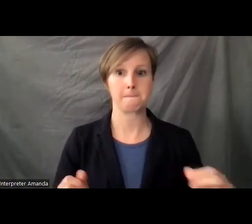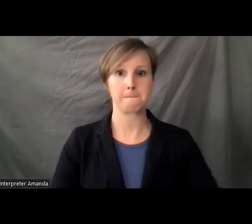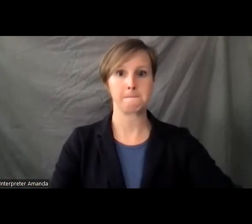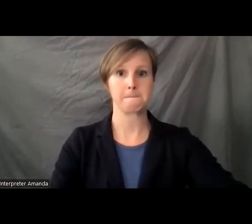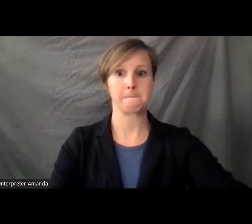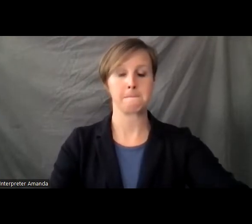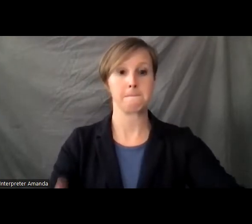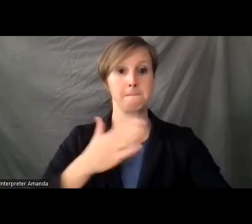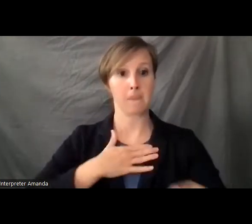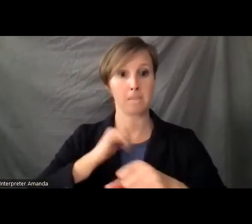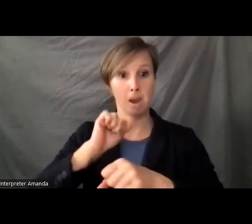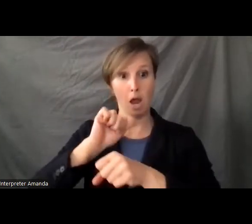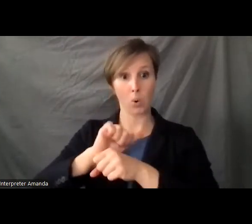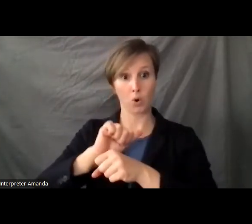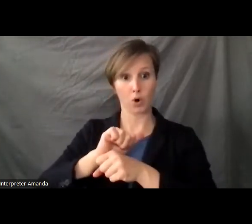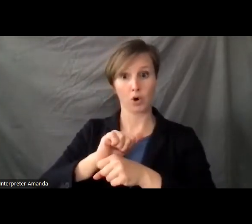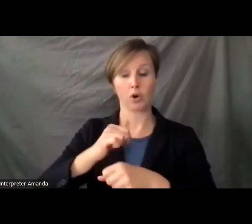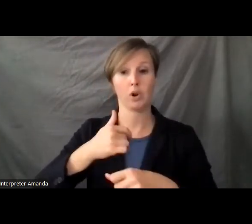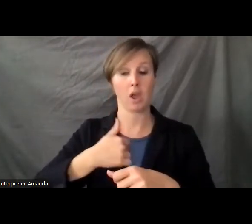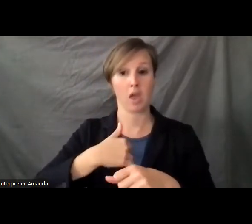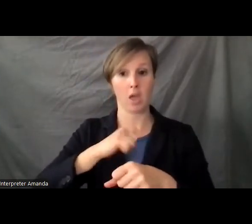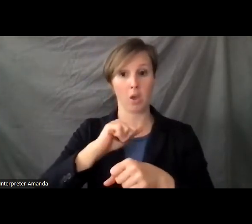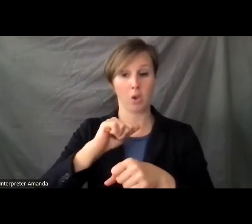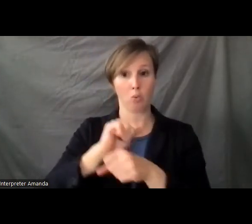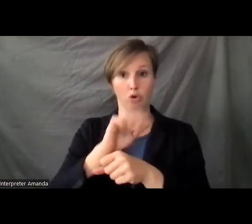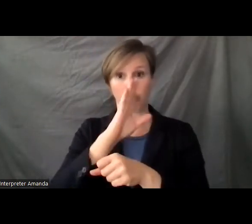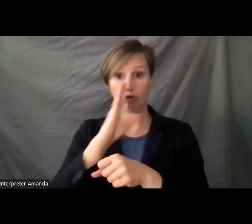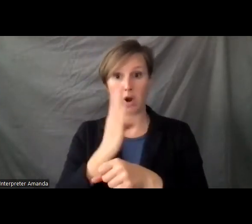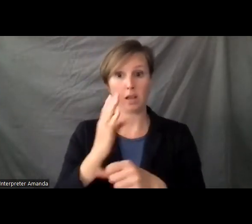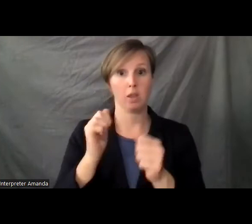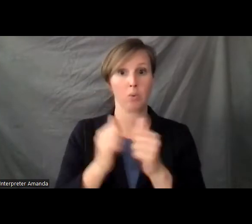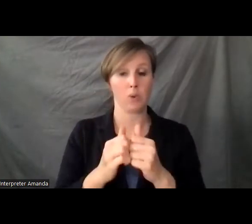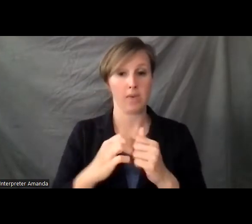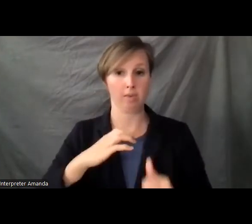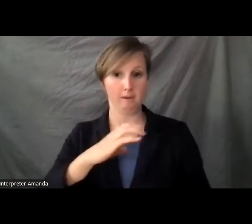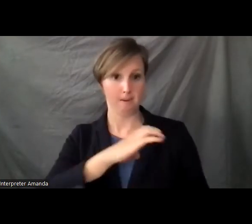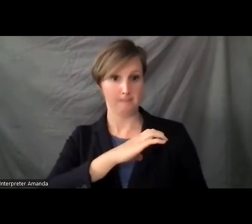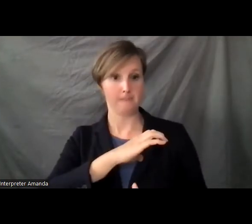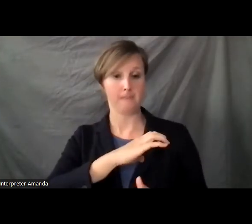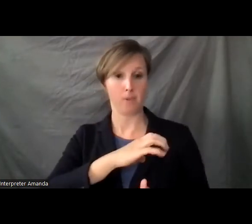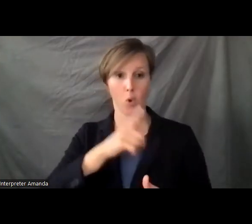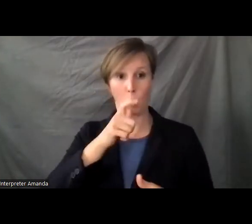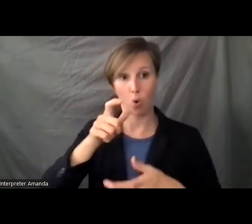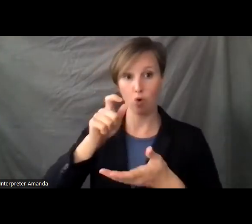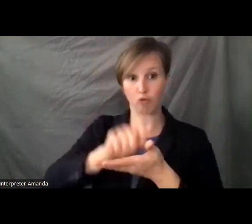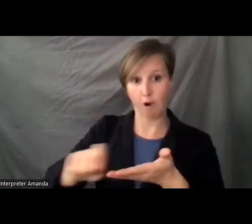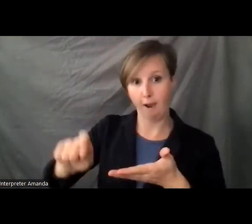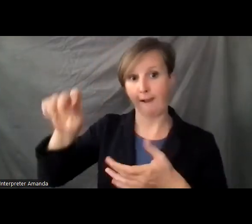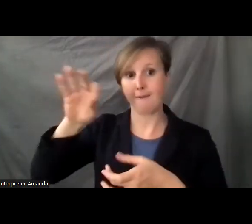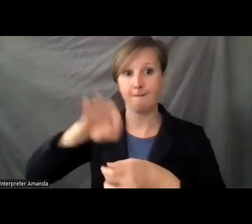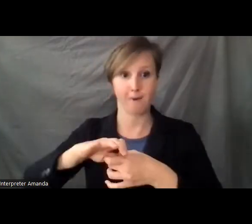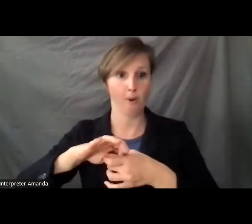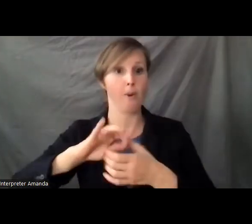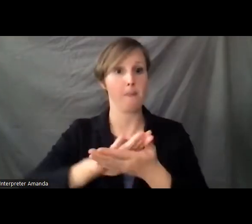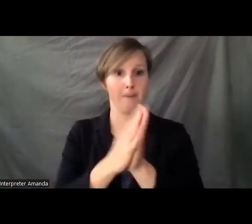In my work on Capitol Hill, I work directly with the committee members of Congress that write and vote on legislation, and I became